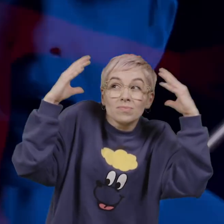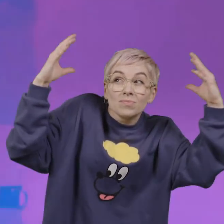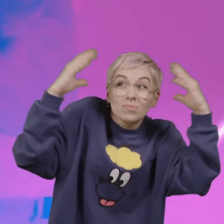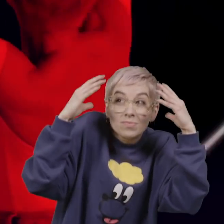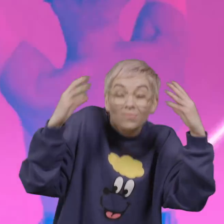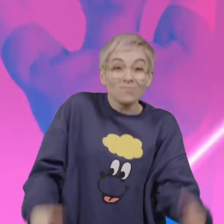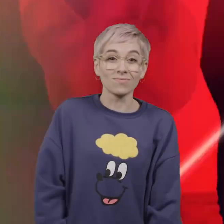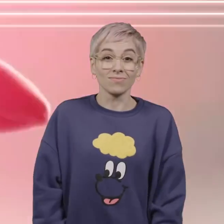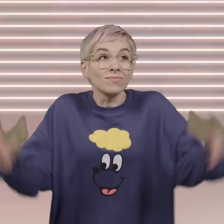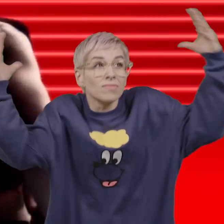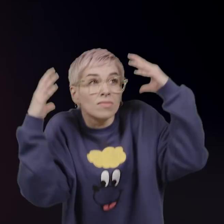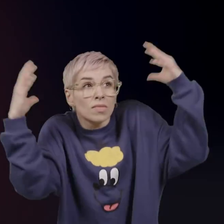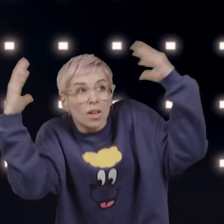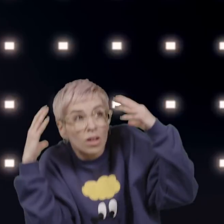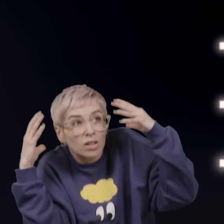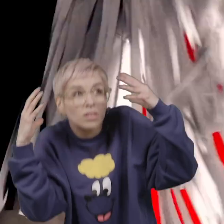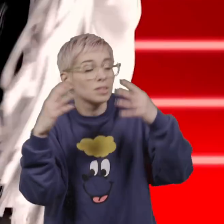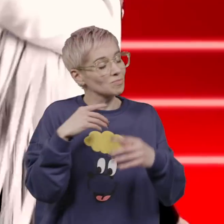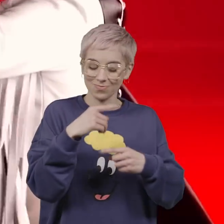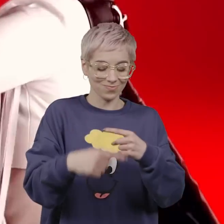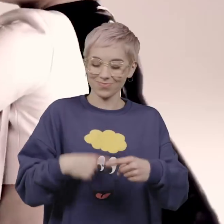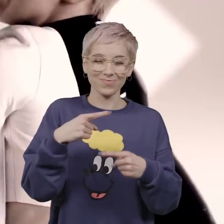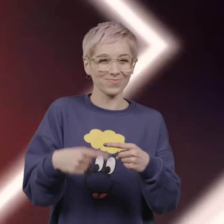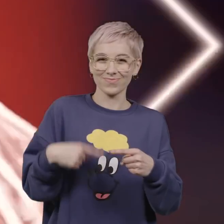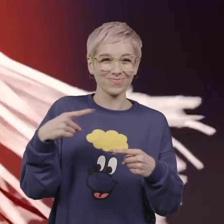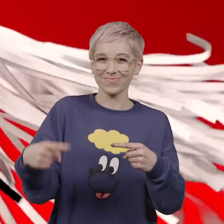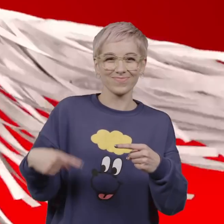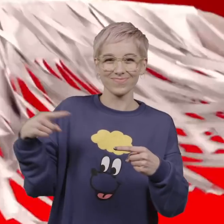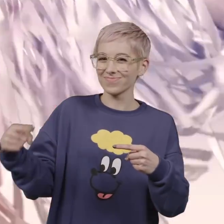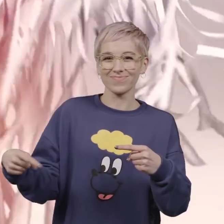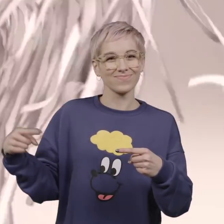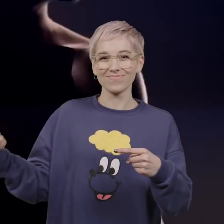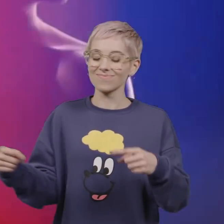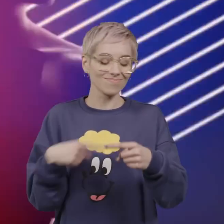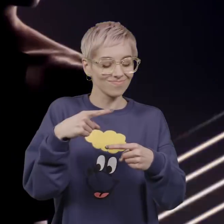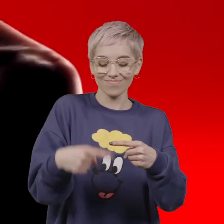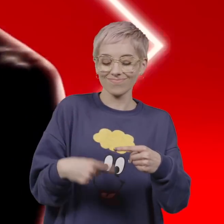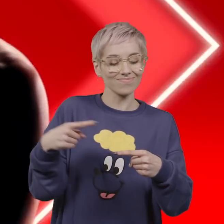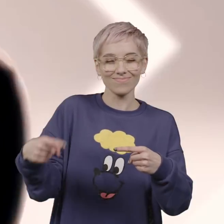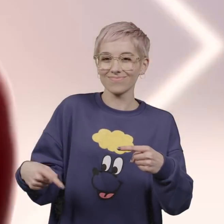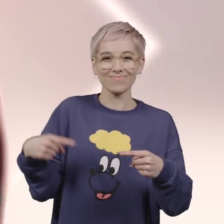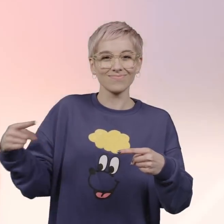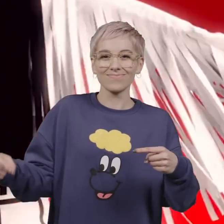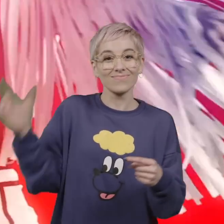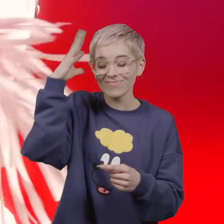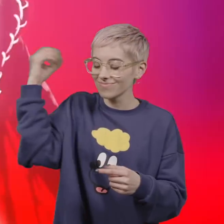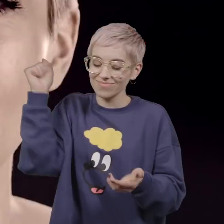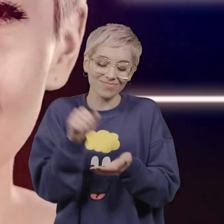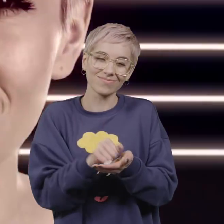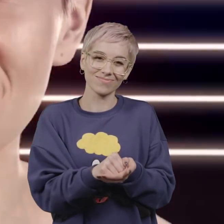the storm Storms don't last forever, forever